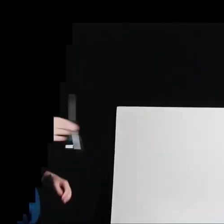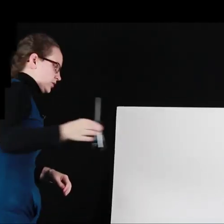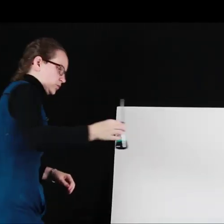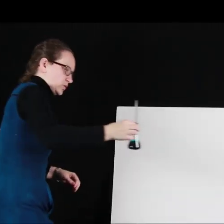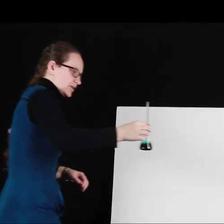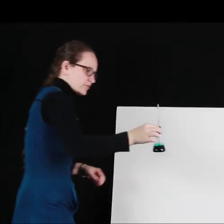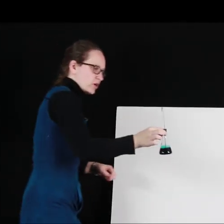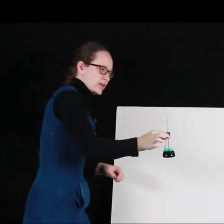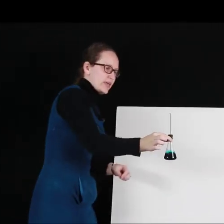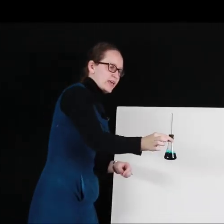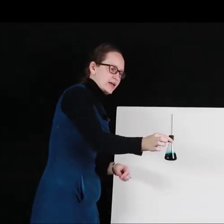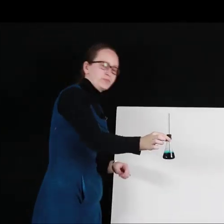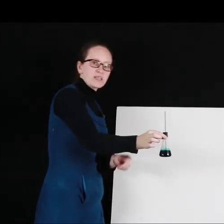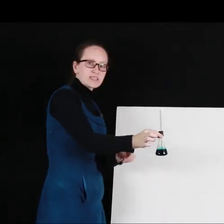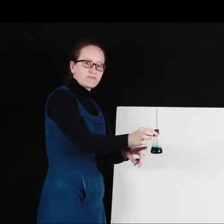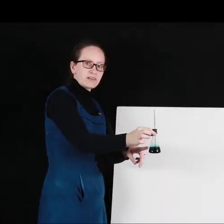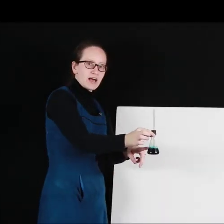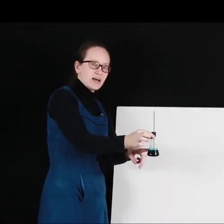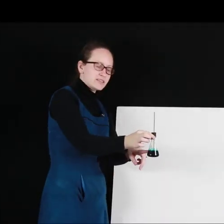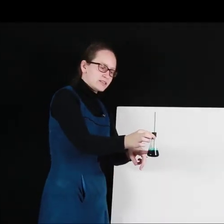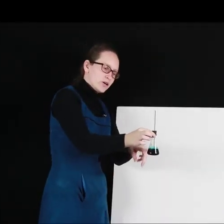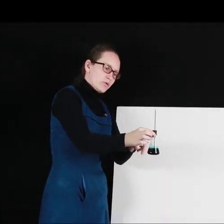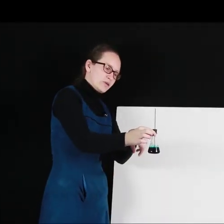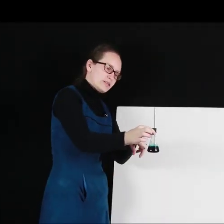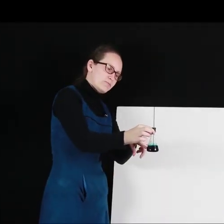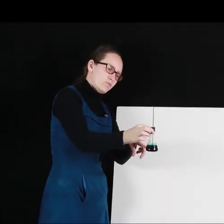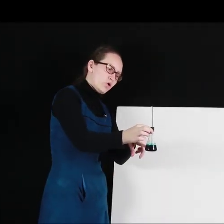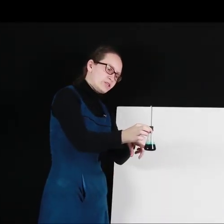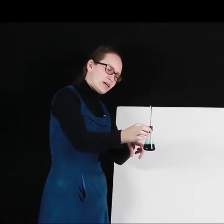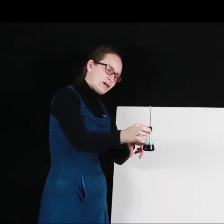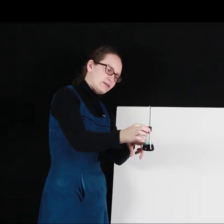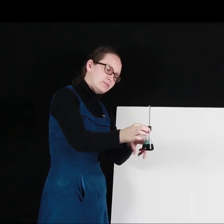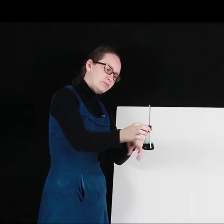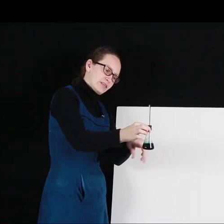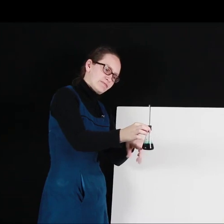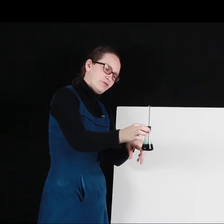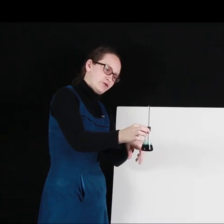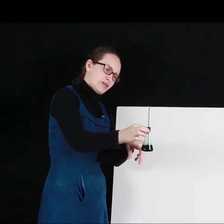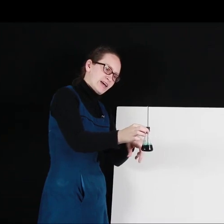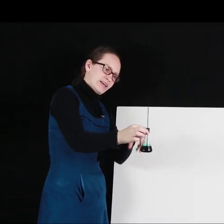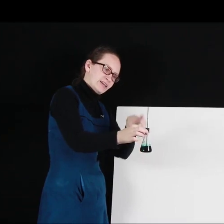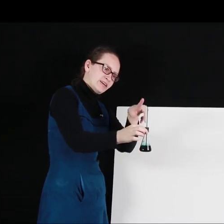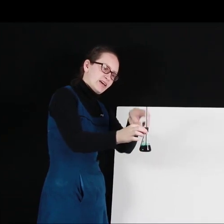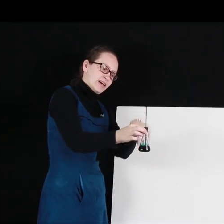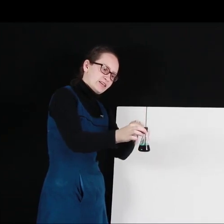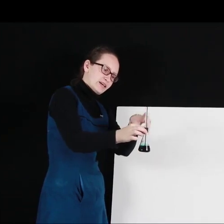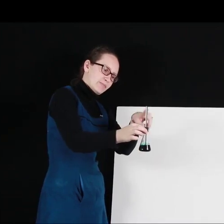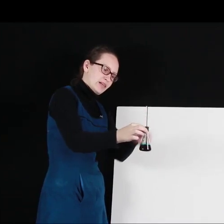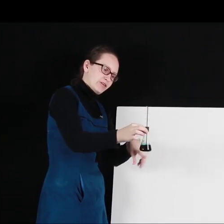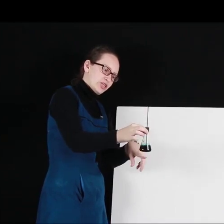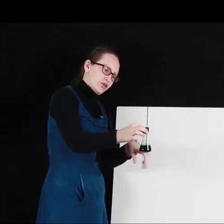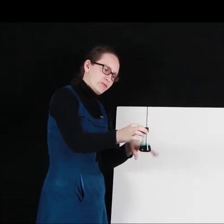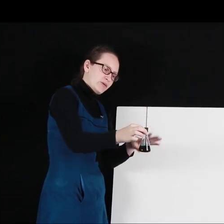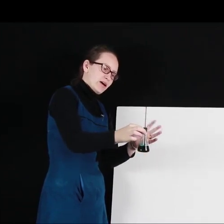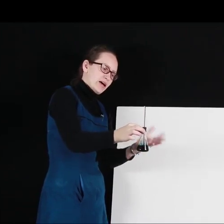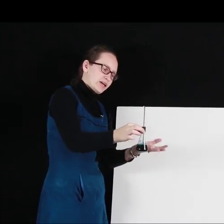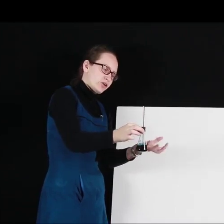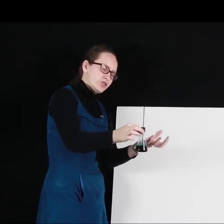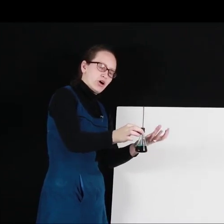What I've got here is a flask with some water with food dye in it and a capillary tube. I'm going to